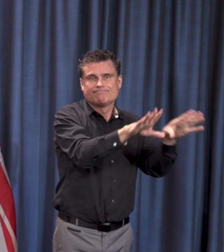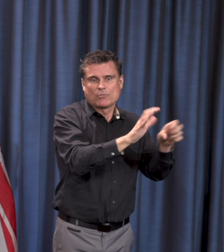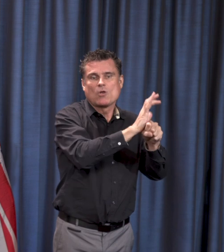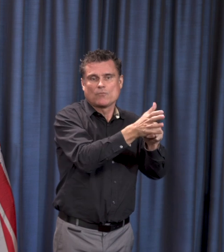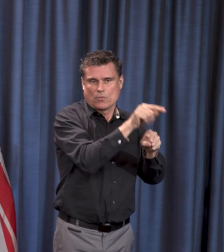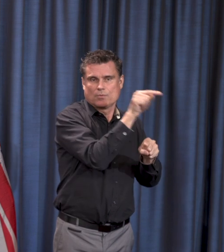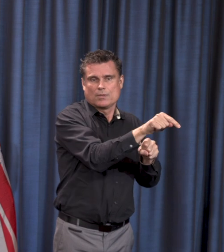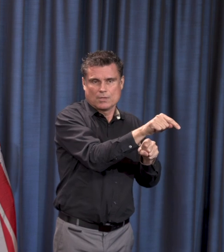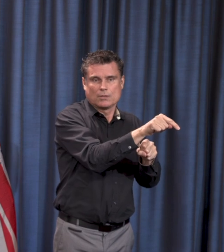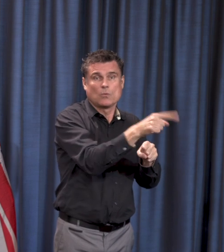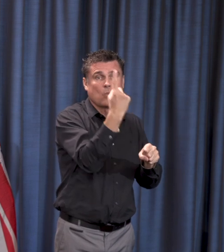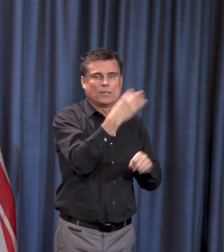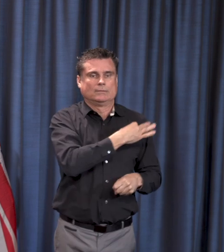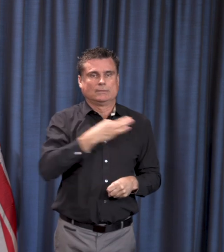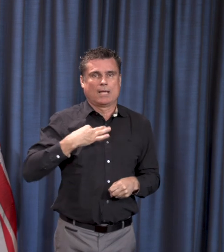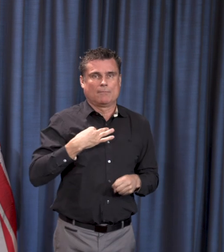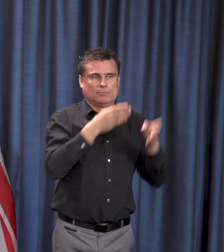happening at that facility as well.